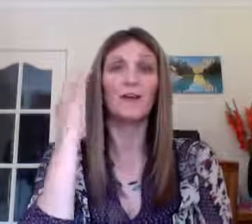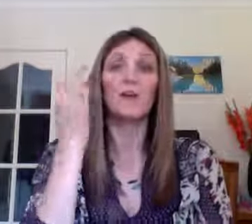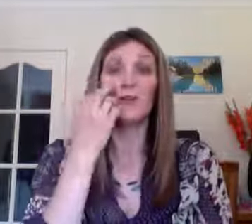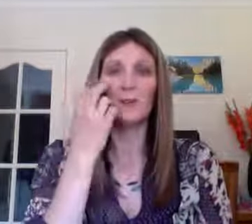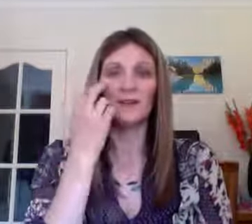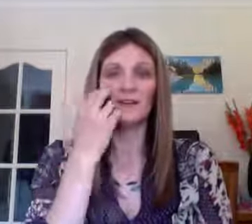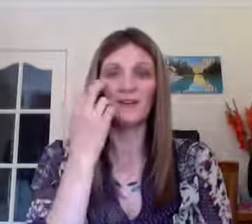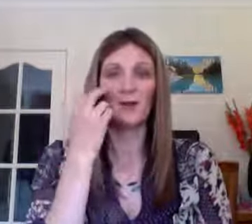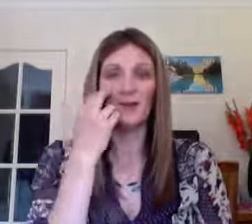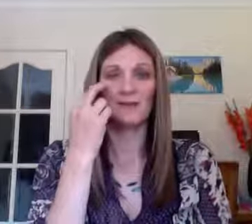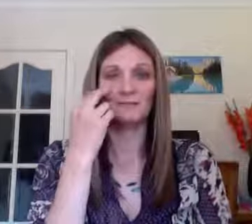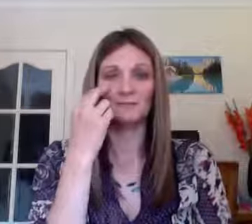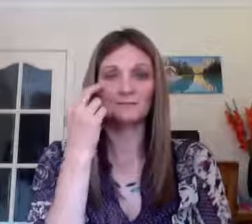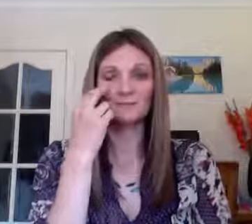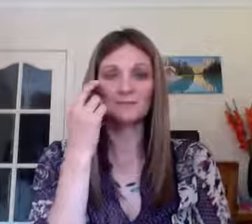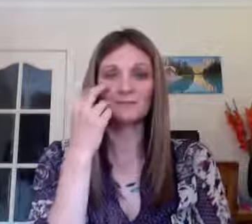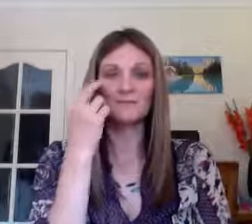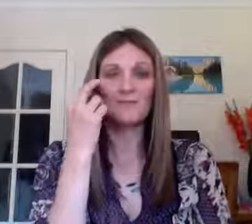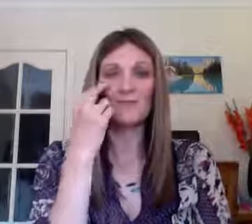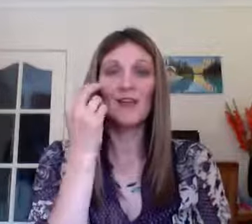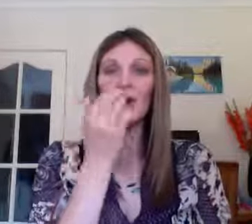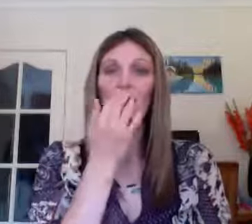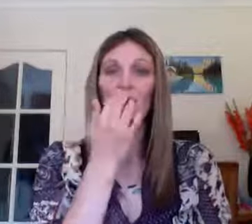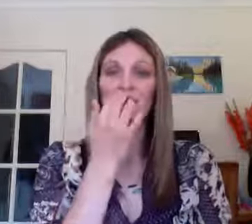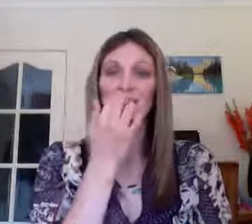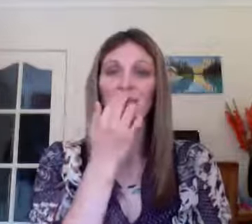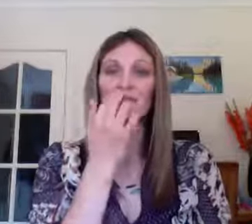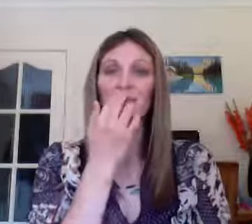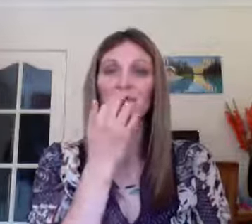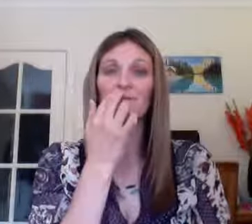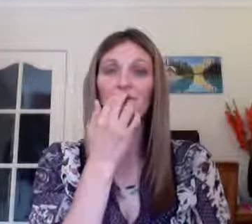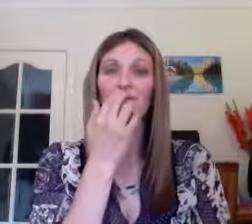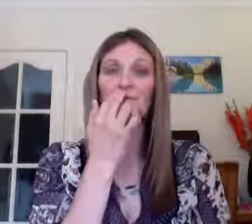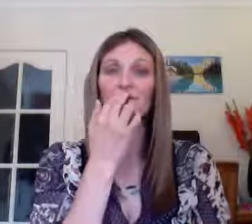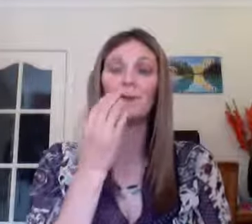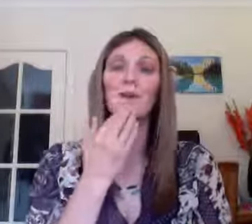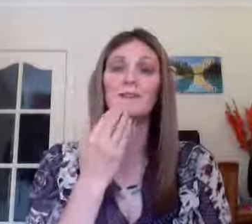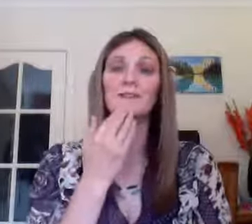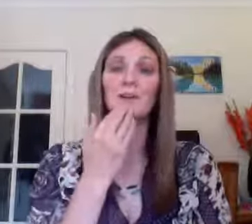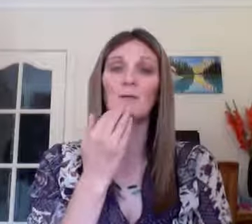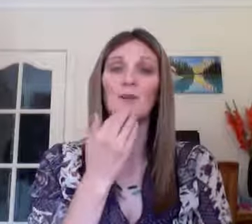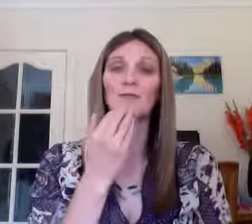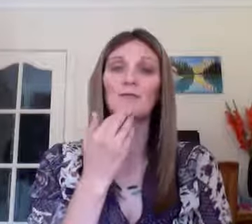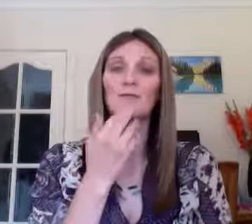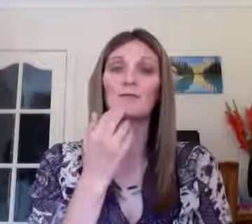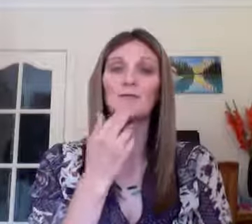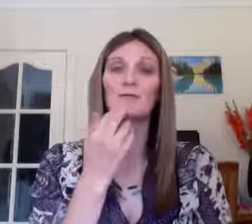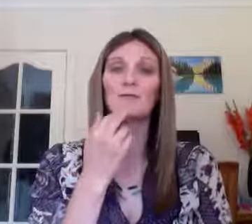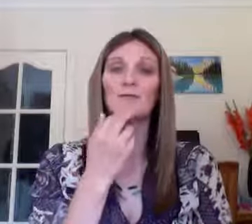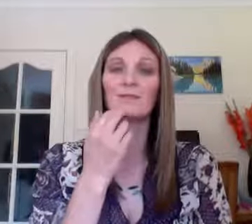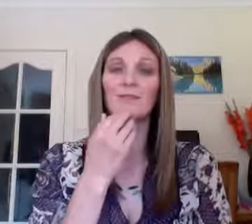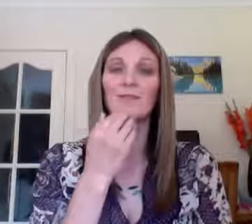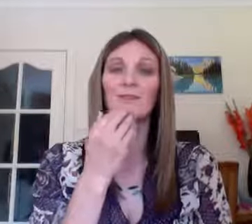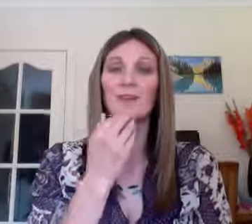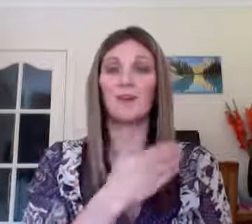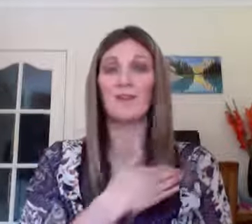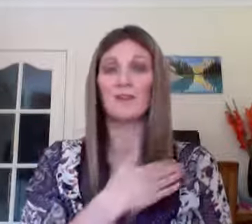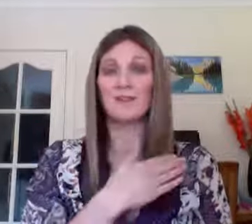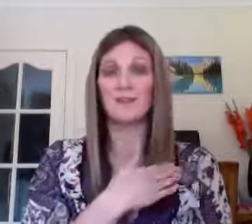The money is coming. And I am ready. The money is coming. And I am ready.